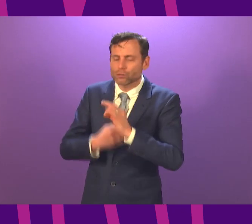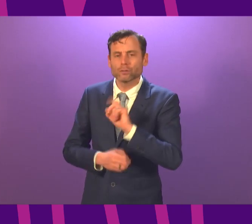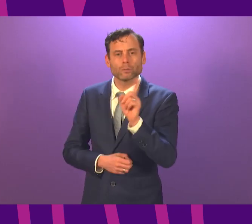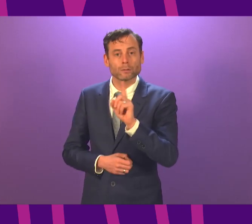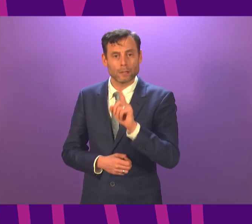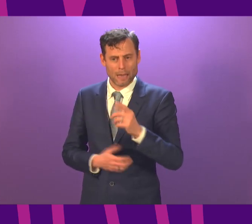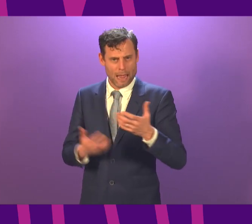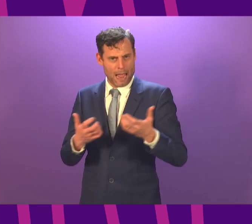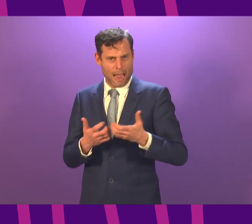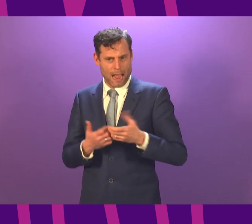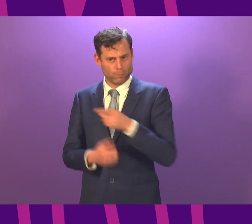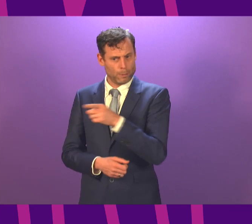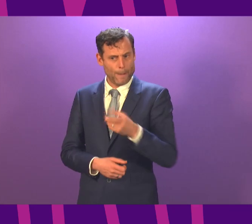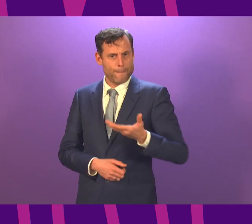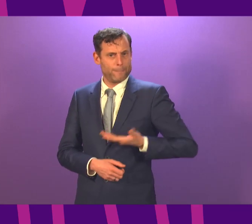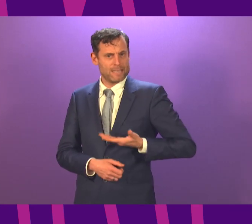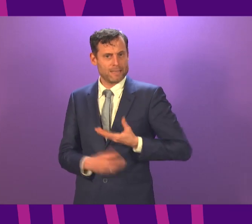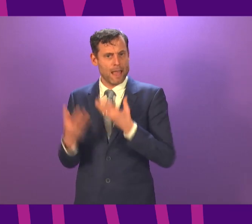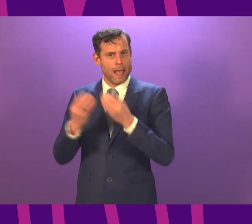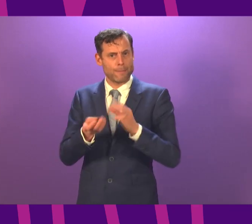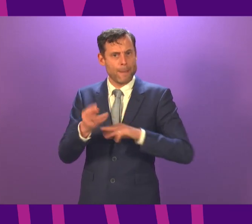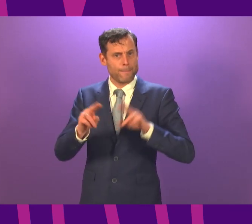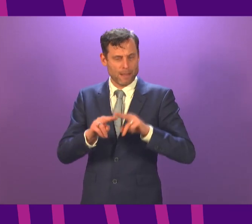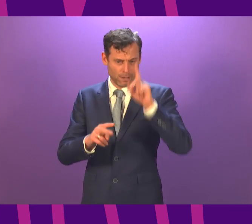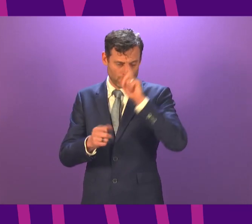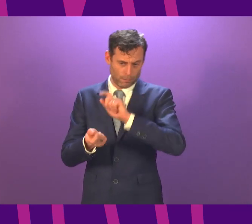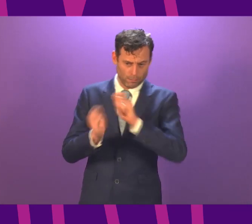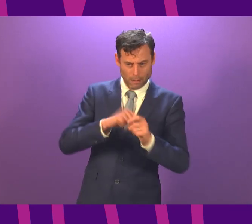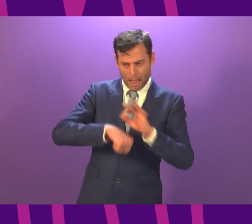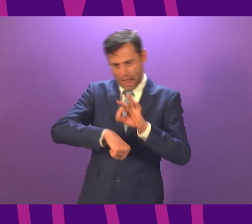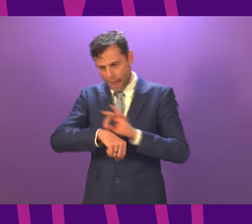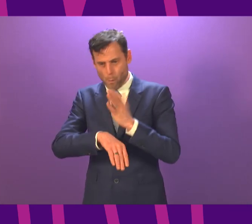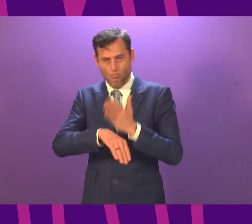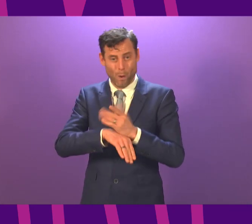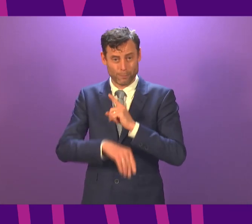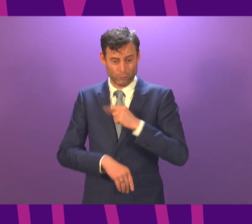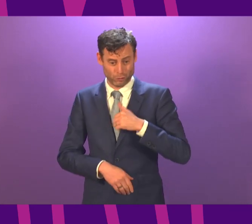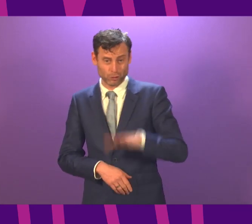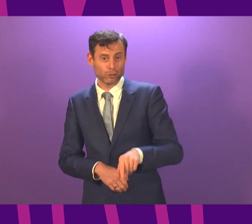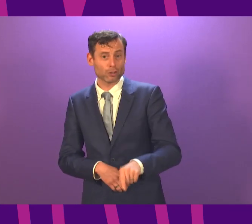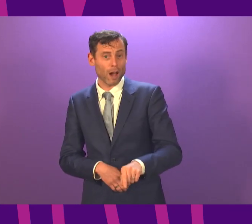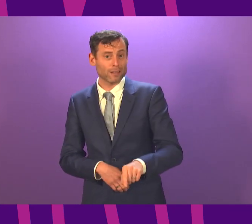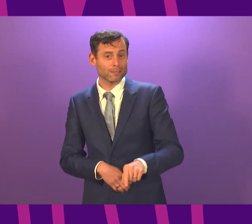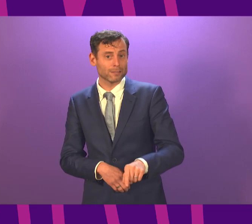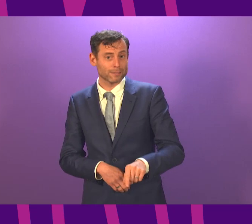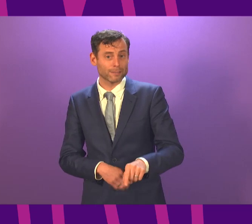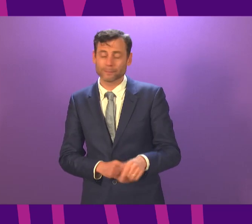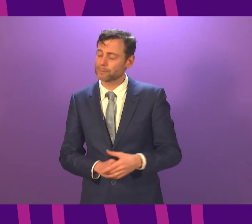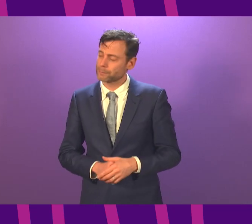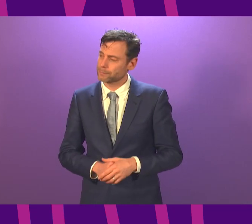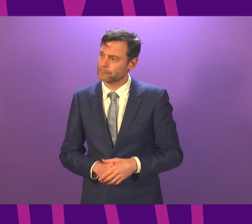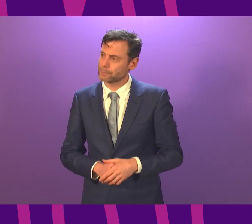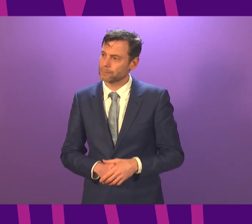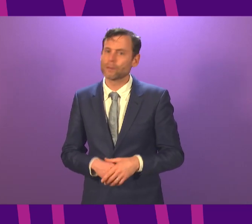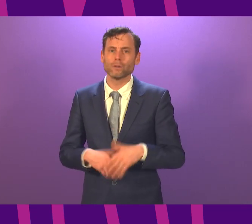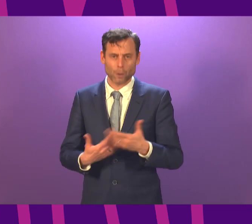make sure businesses are helping parents who are amongst their workforces who have child care responsibilities. And we will be looking in very short